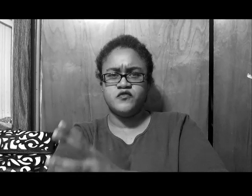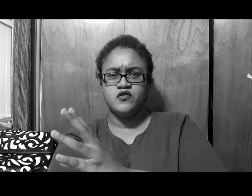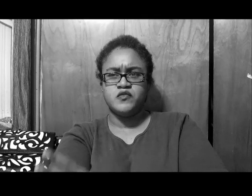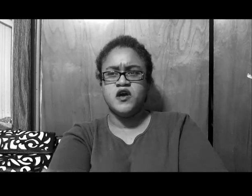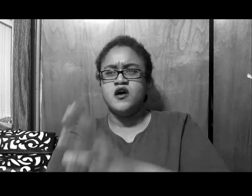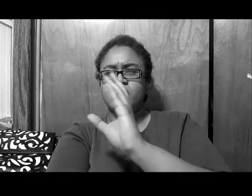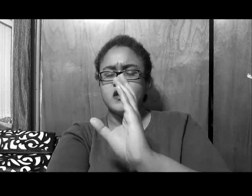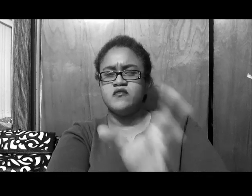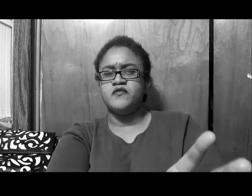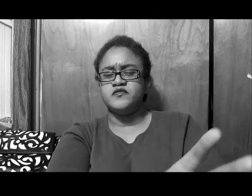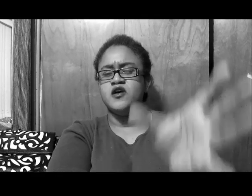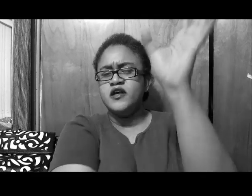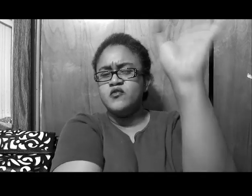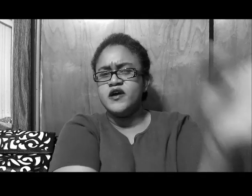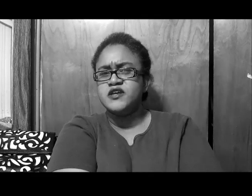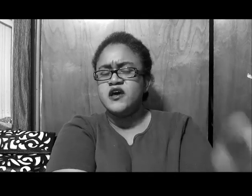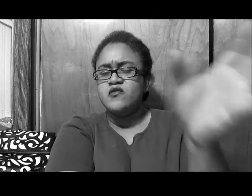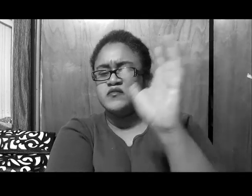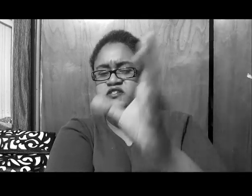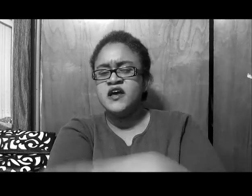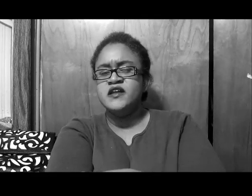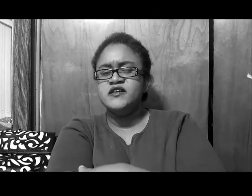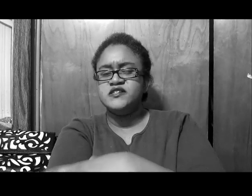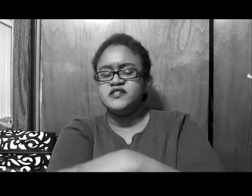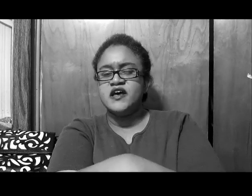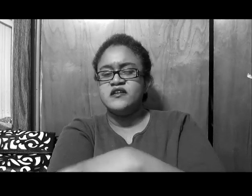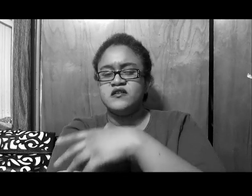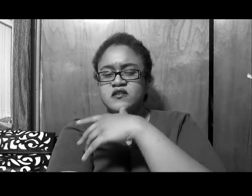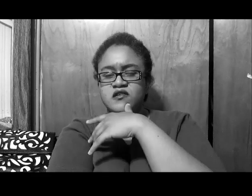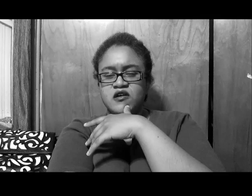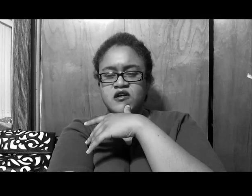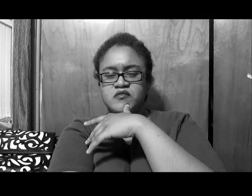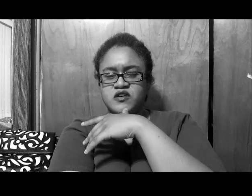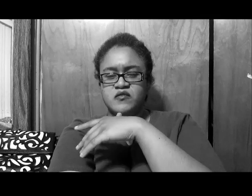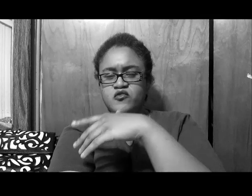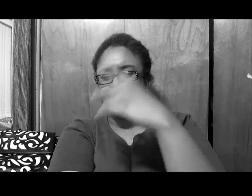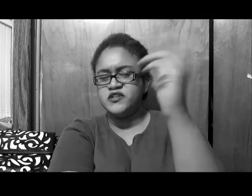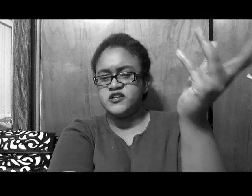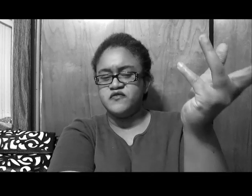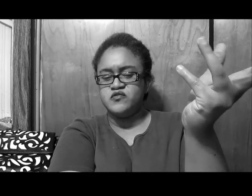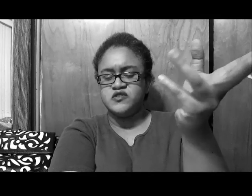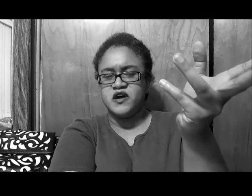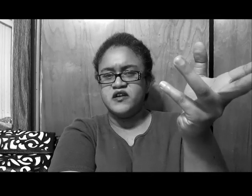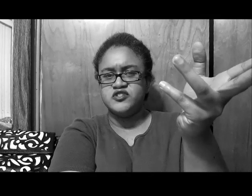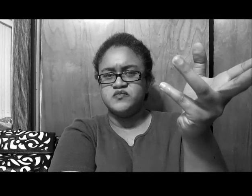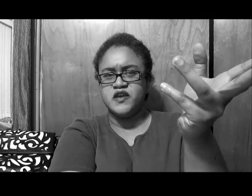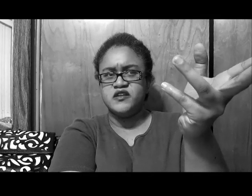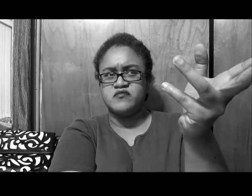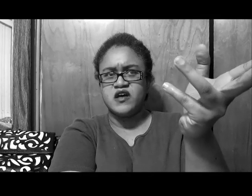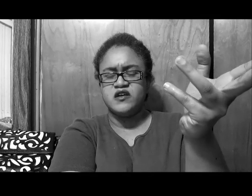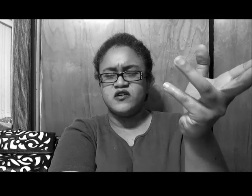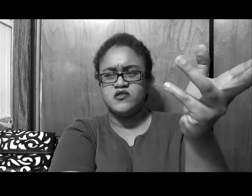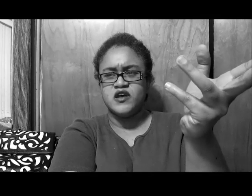flirt with me, okay, anyways, what I'm saying is, is that, what I meant to say, flirt with somebody else's man, and I'm kind of like, okay,